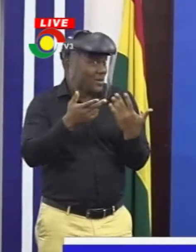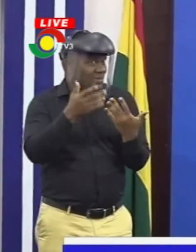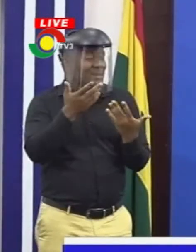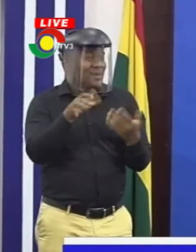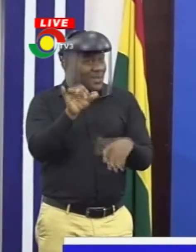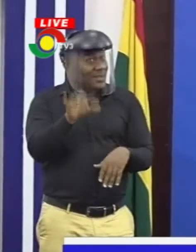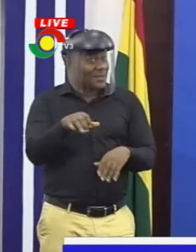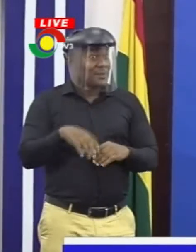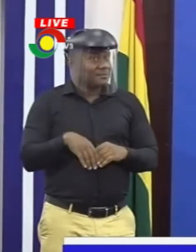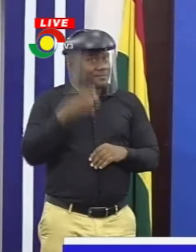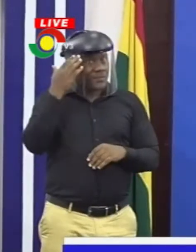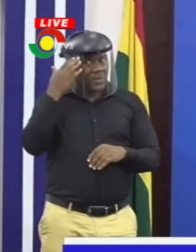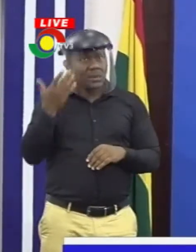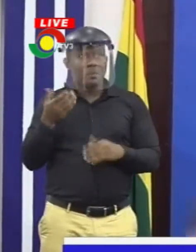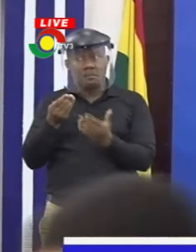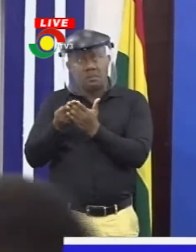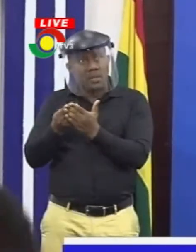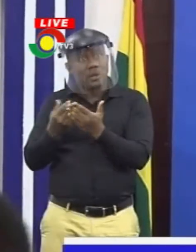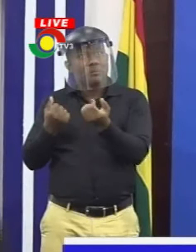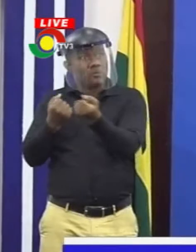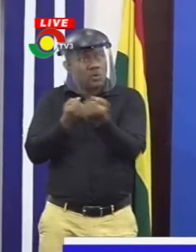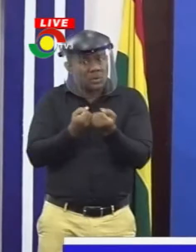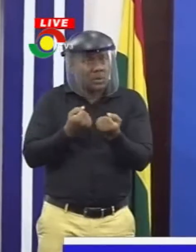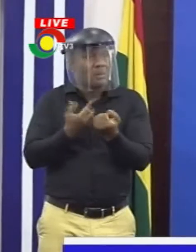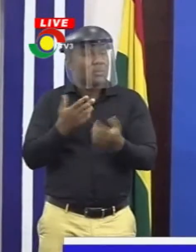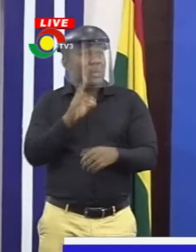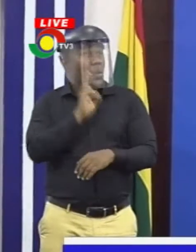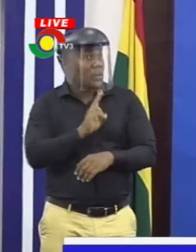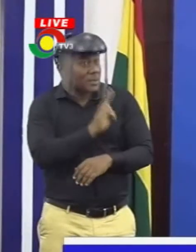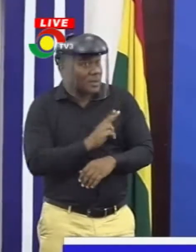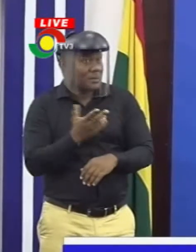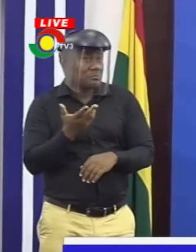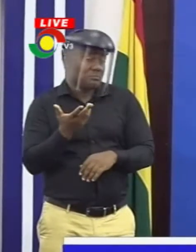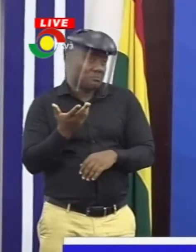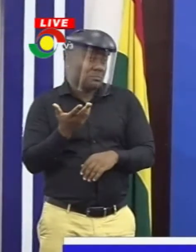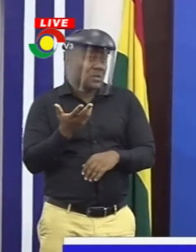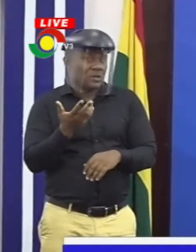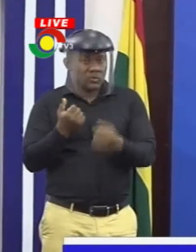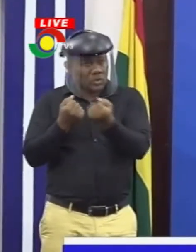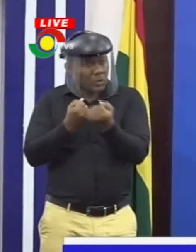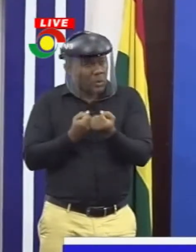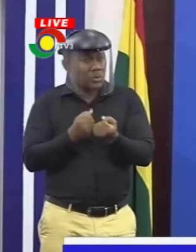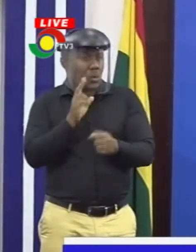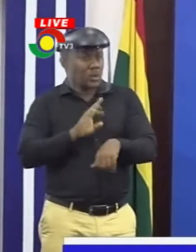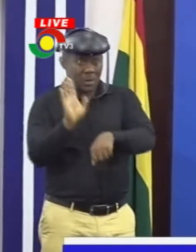stimulus for financial support that is being given to the hospitality sector, especially in these difficult times.